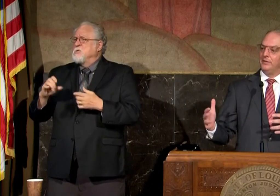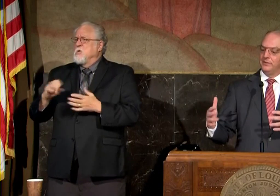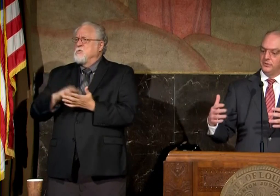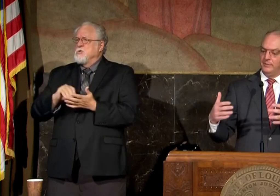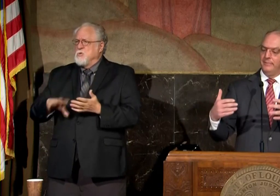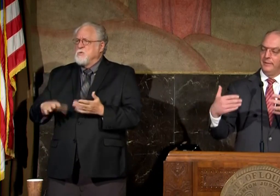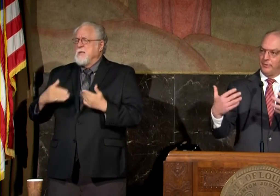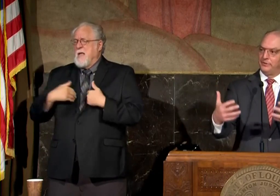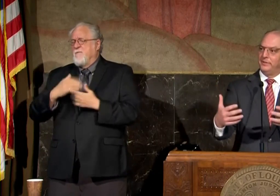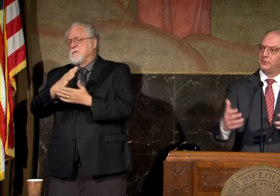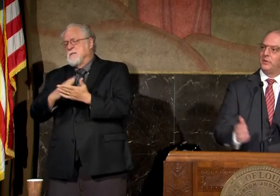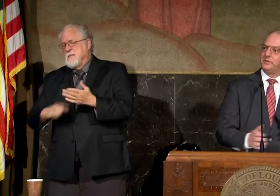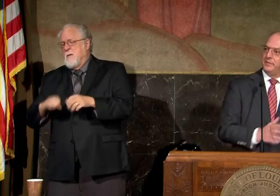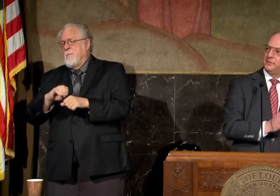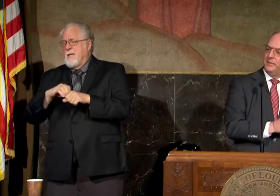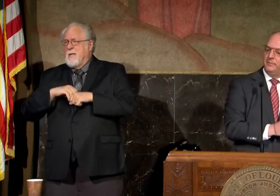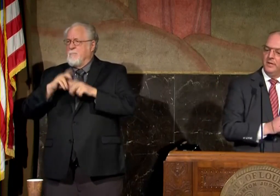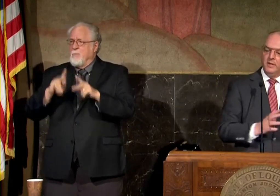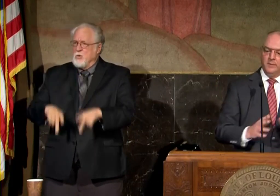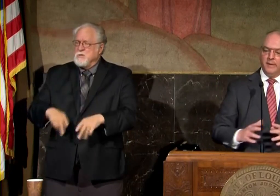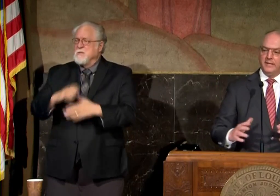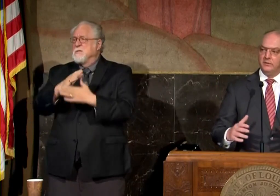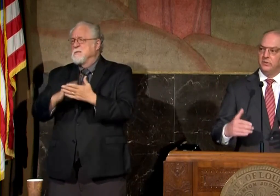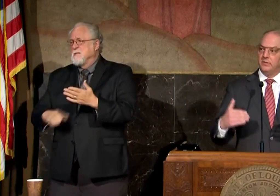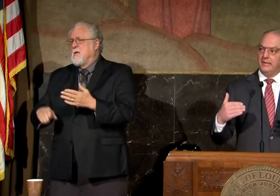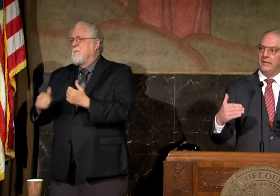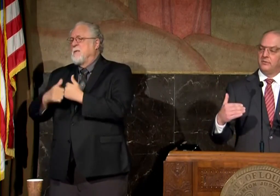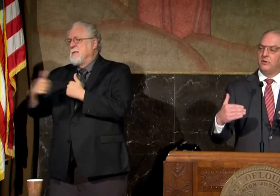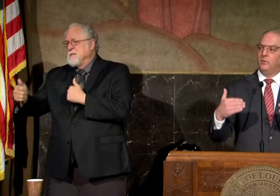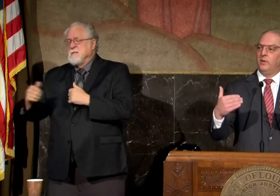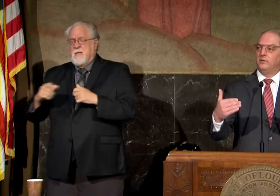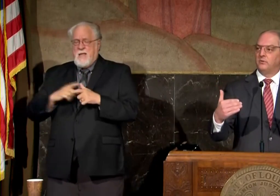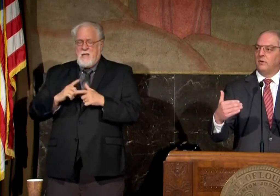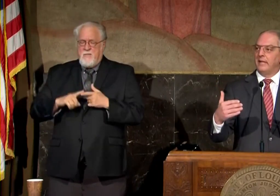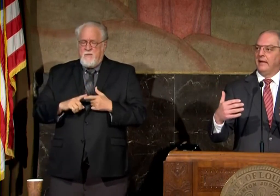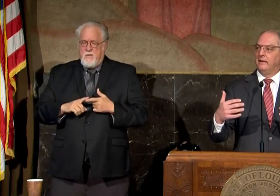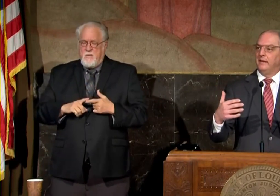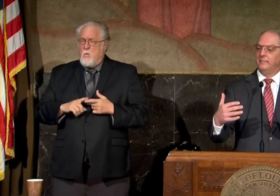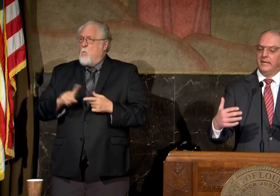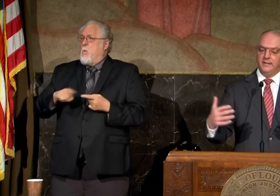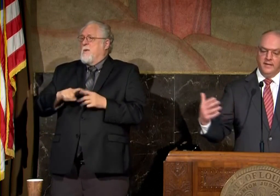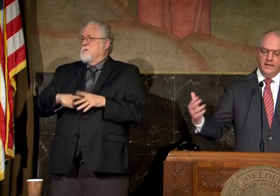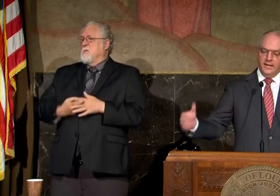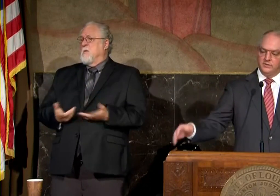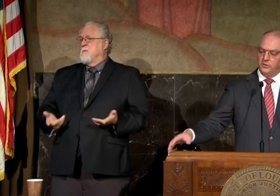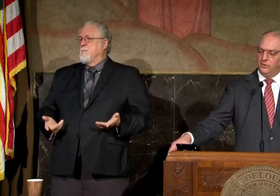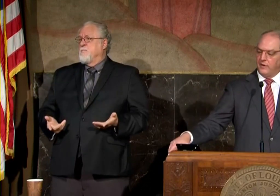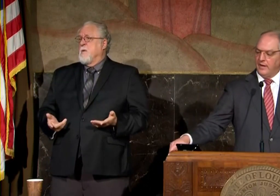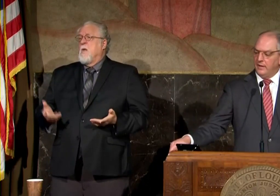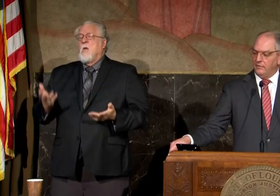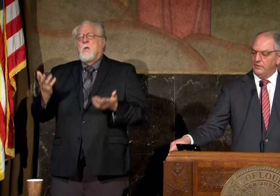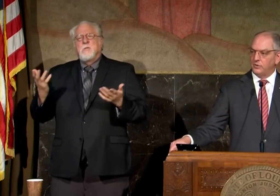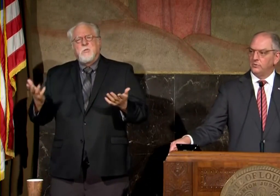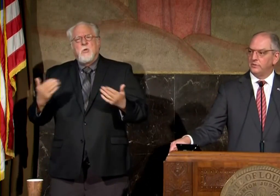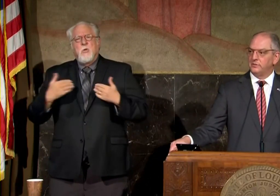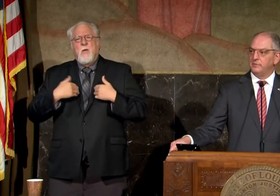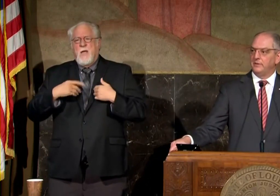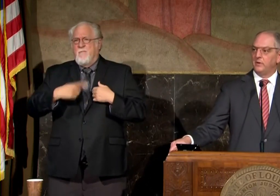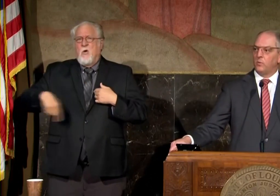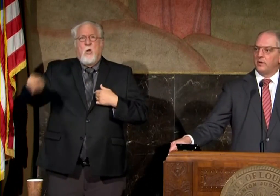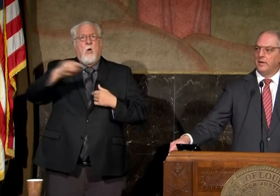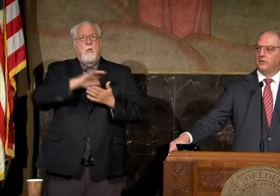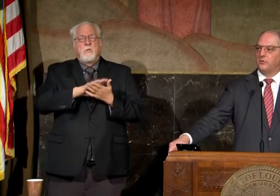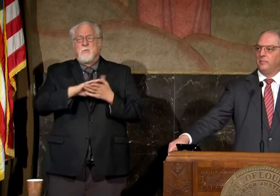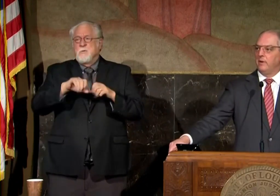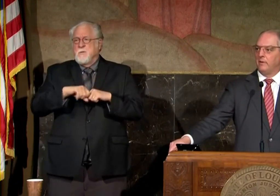engage in some in-person instruction and some by distance and then certainly when to start that um and and so you've got all these school systems